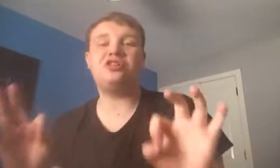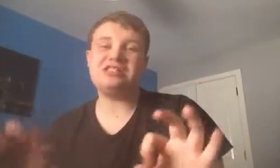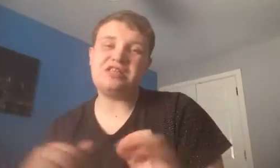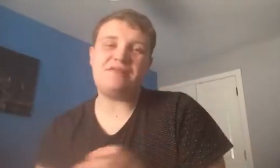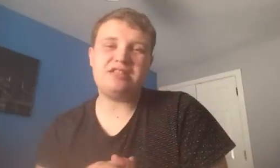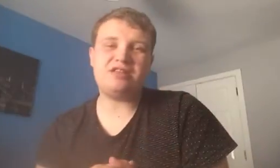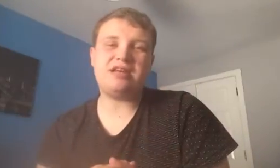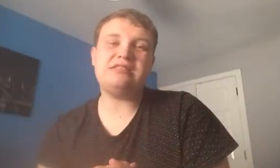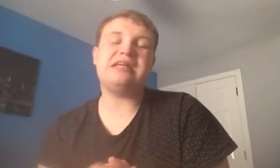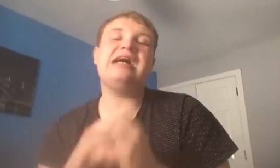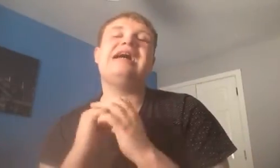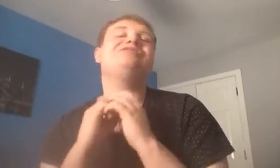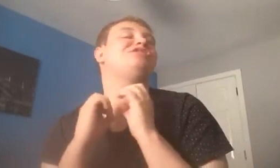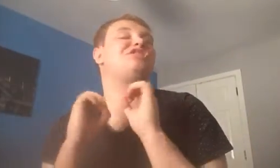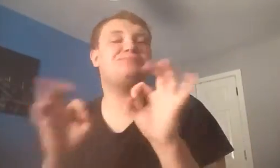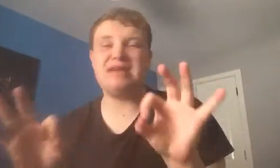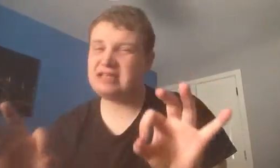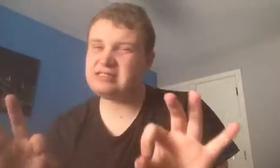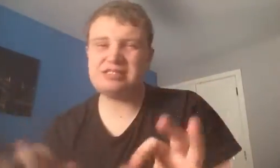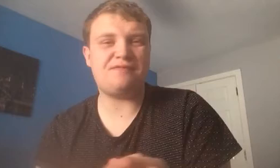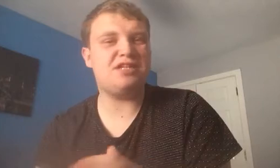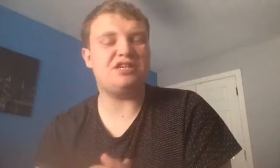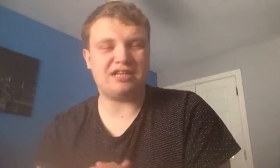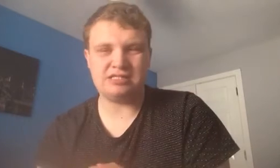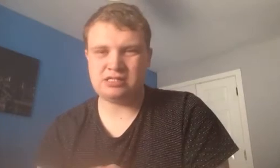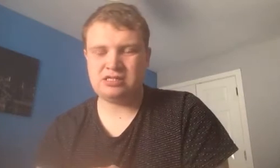good as a defender he is, as an experienced defender he is,